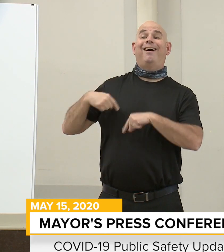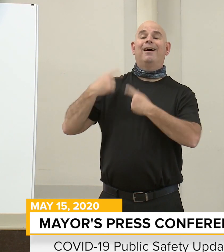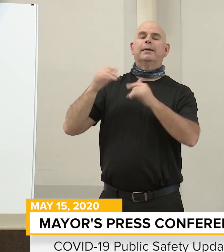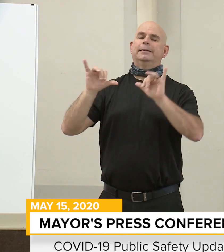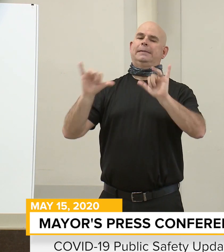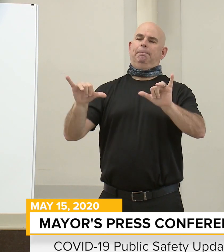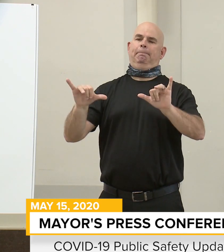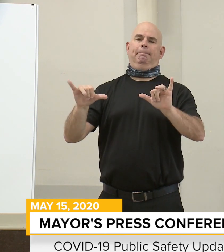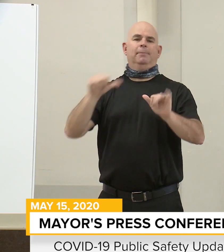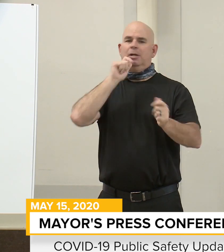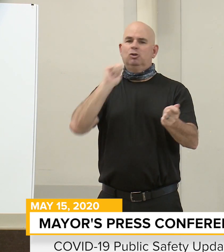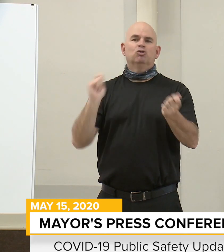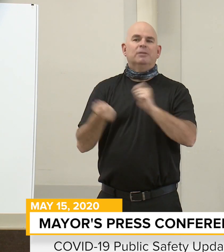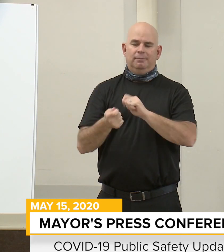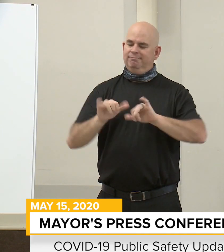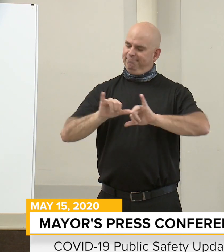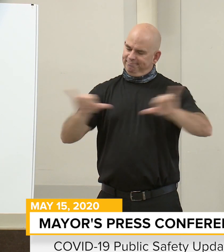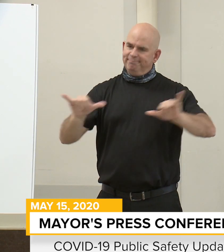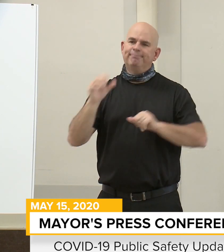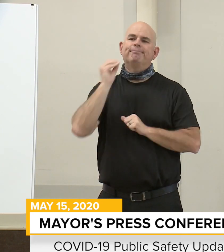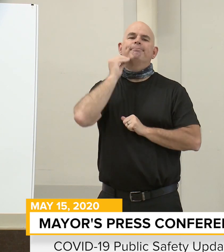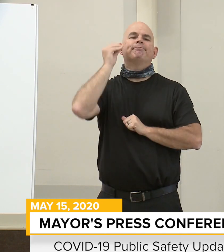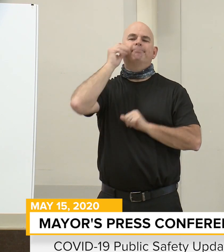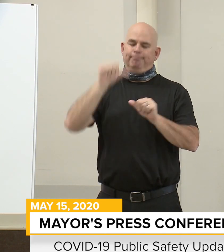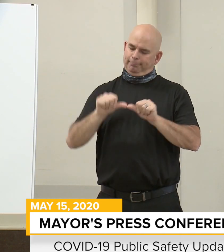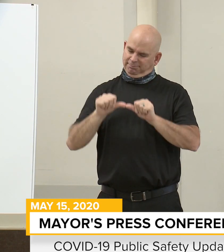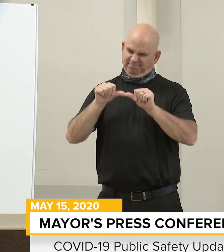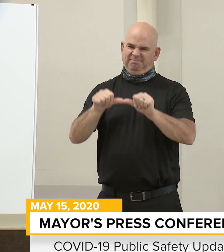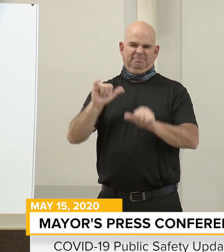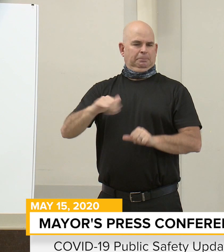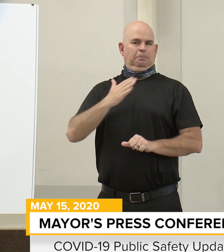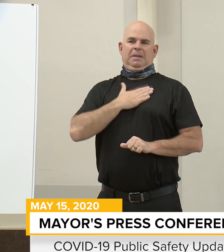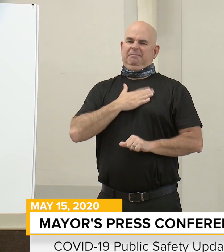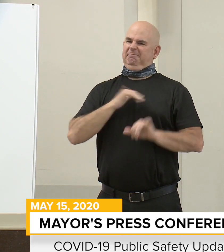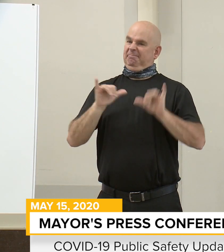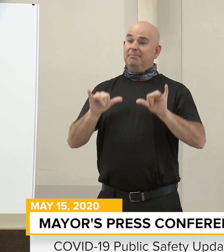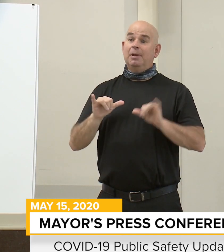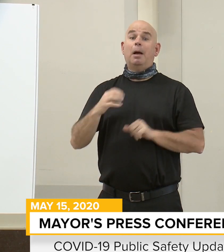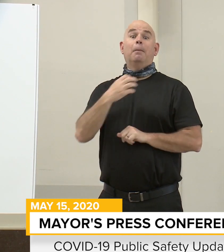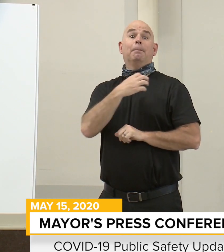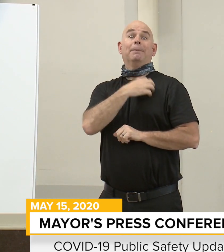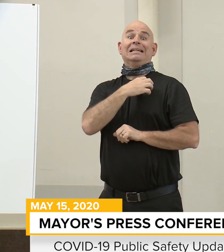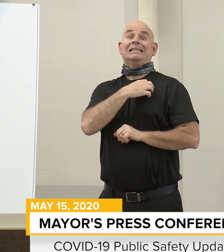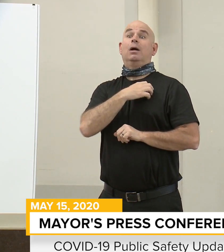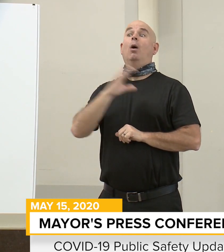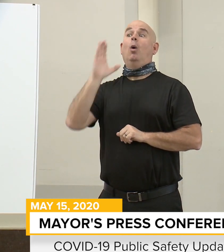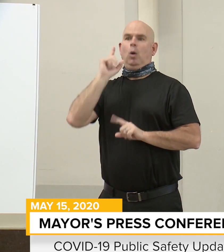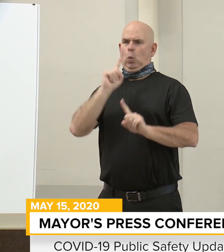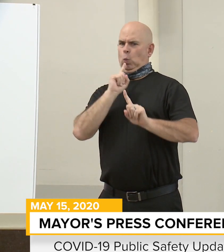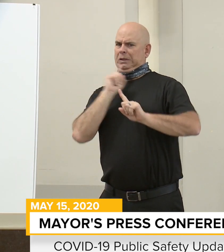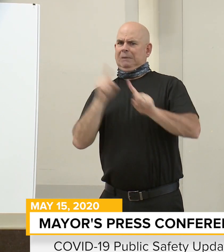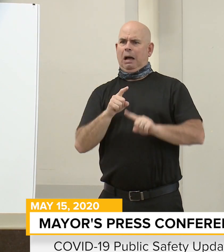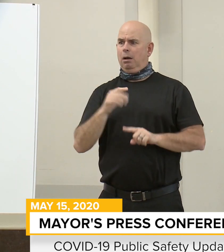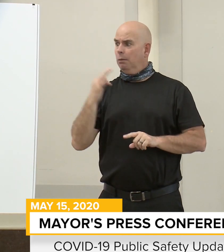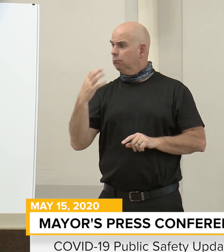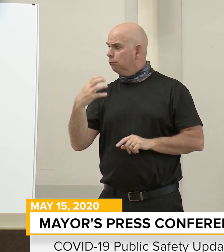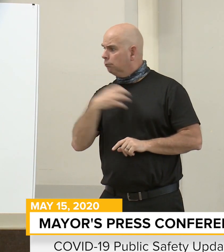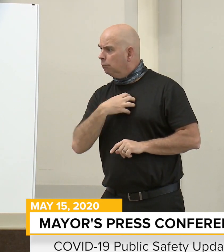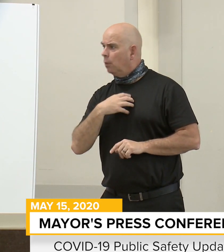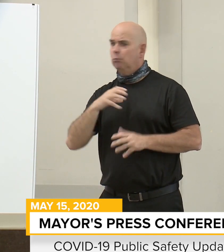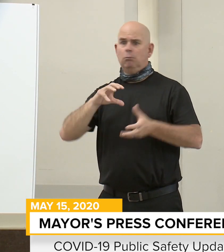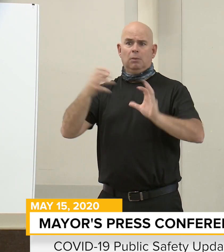-at-home directive. The Baltimore Police Department will respond to all calls and all complaints of non-compliance.